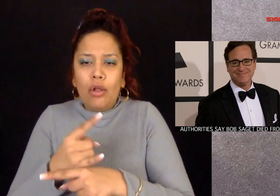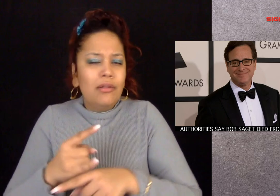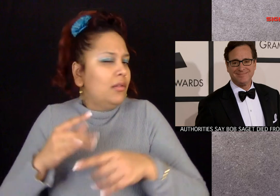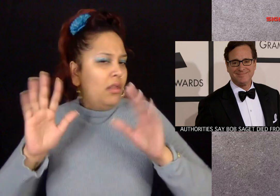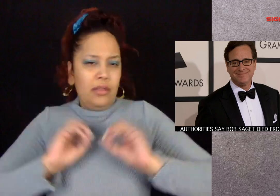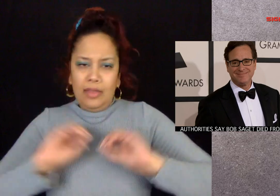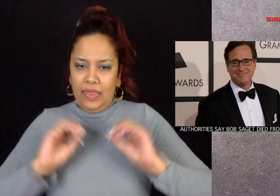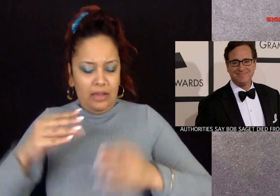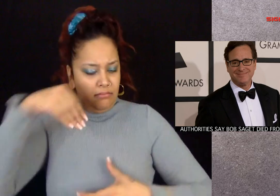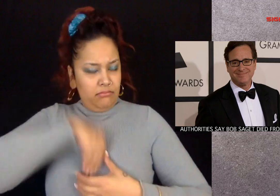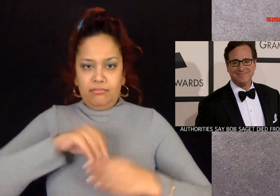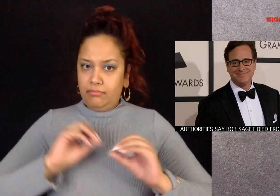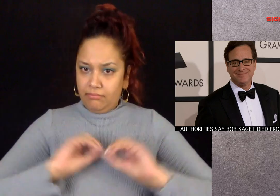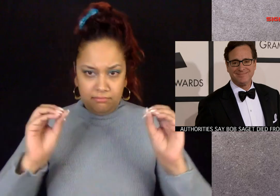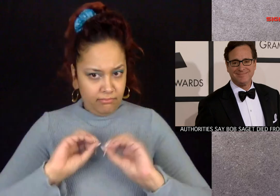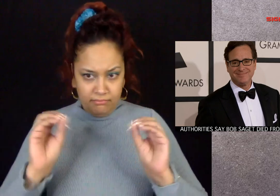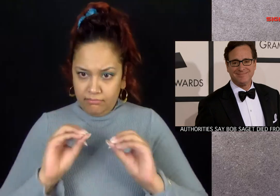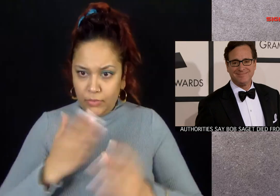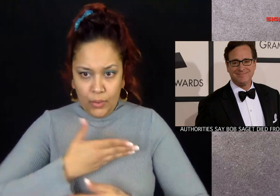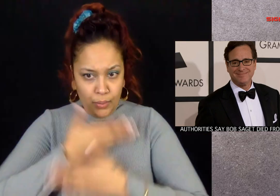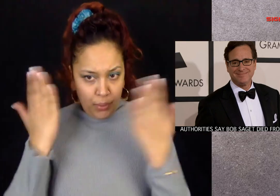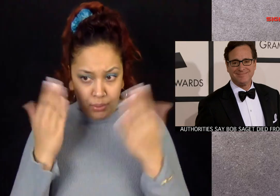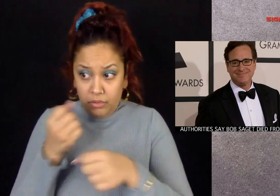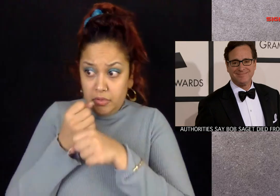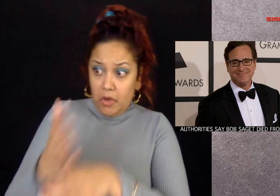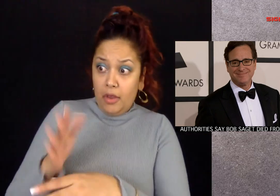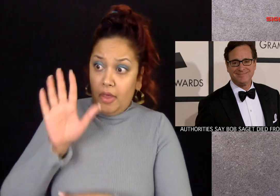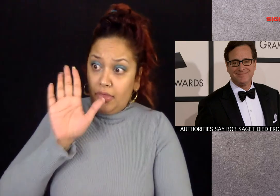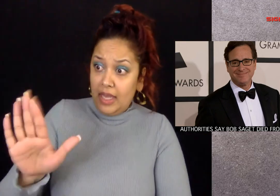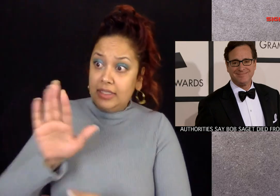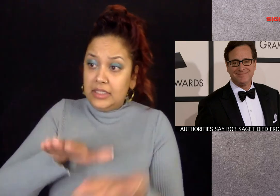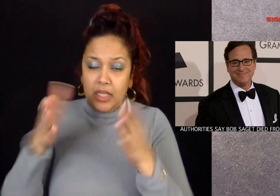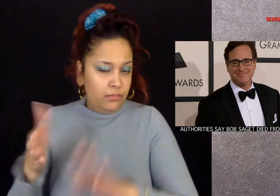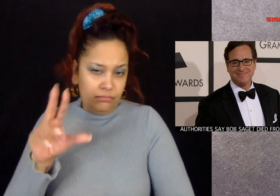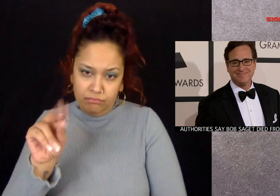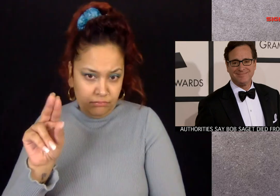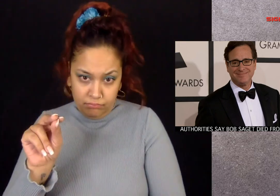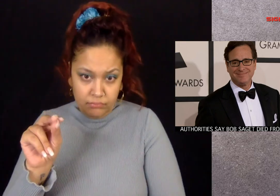They also say drugs and alcohol were not a factor in Saget's death.